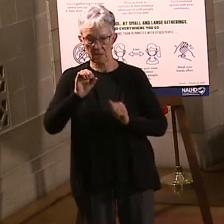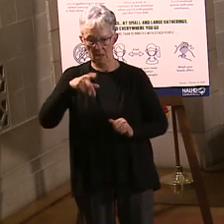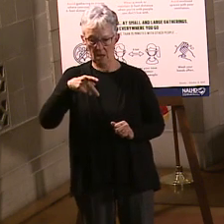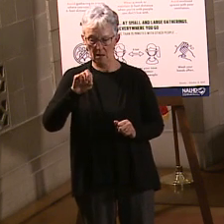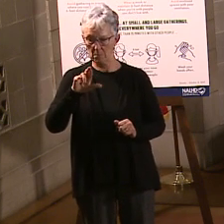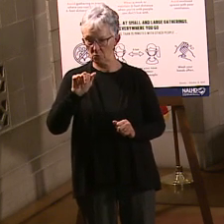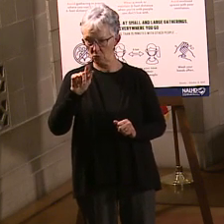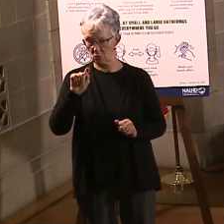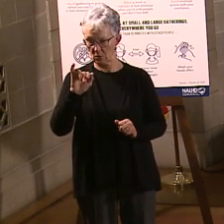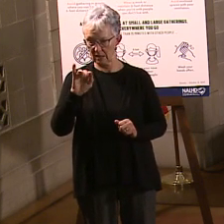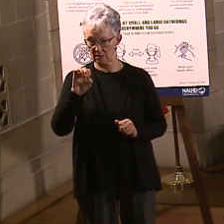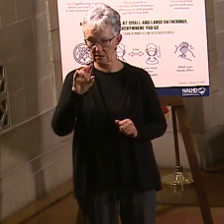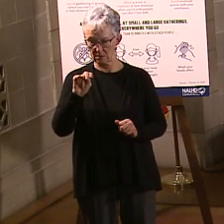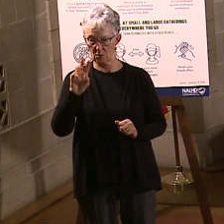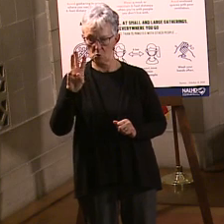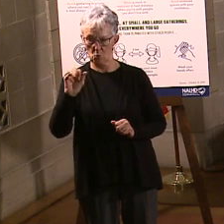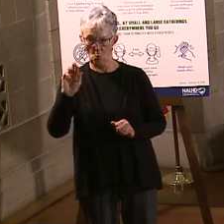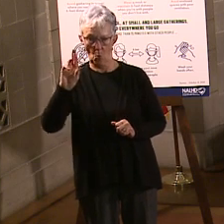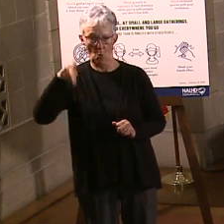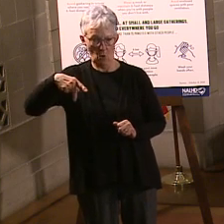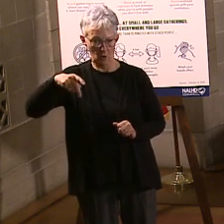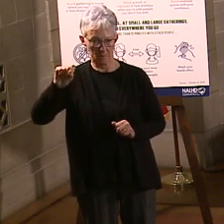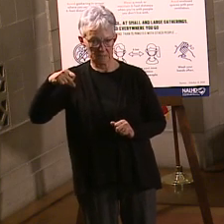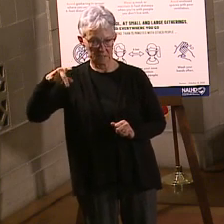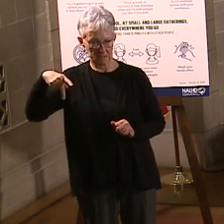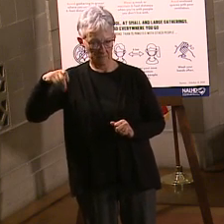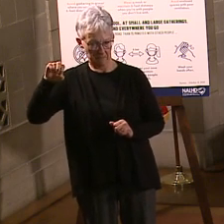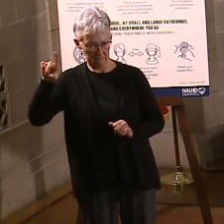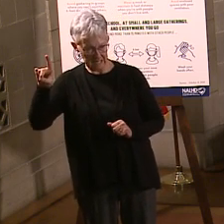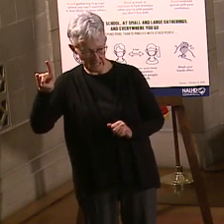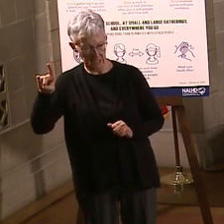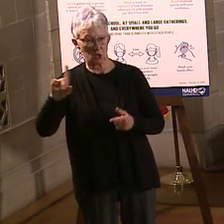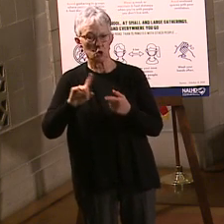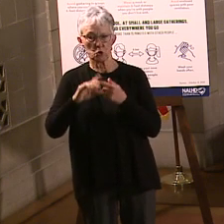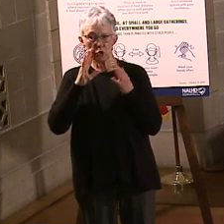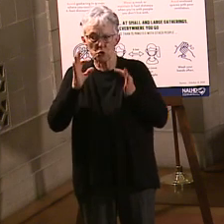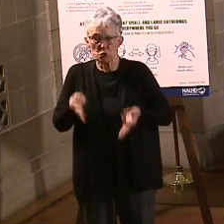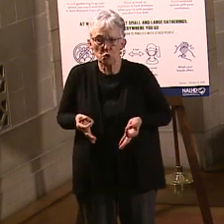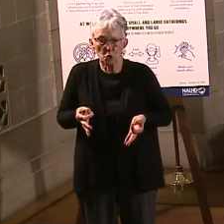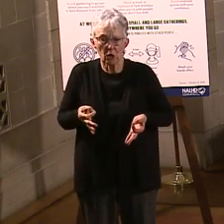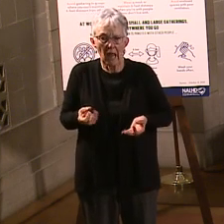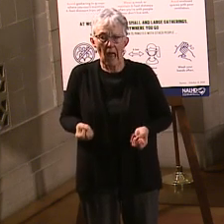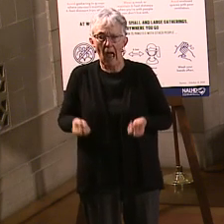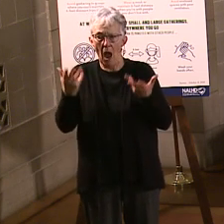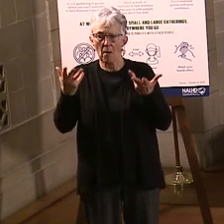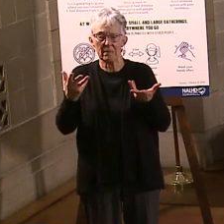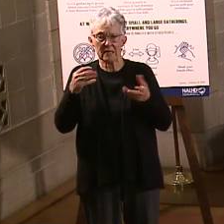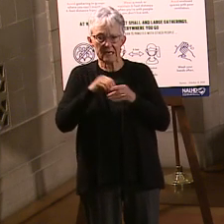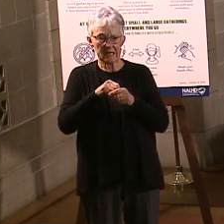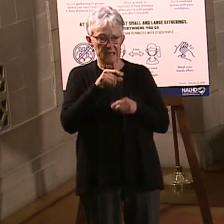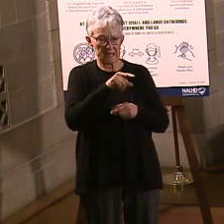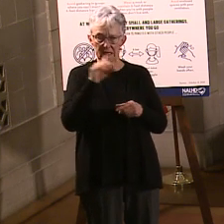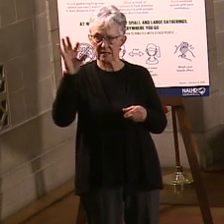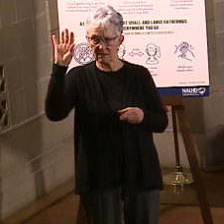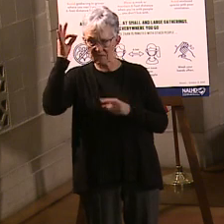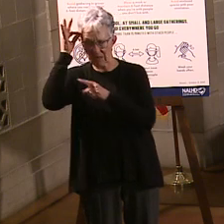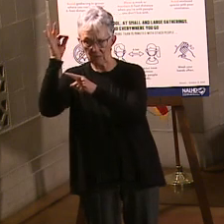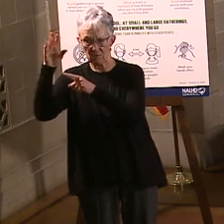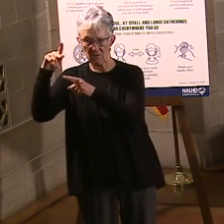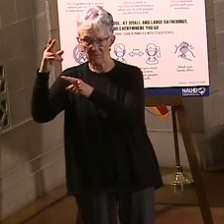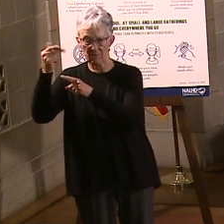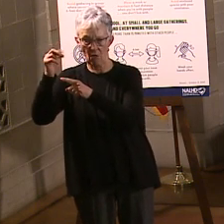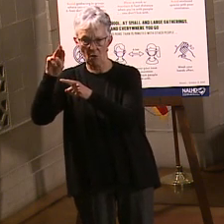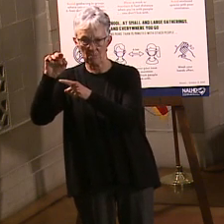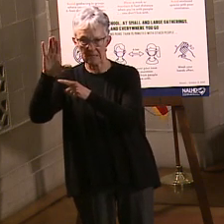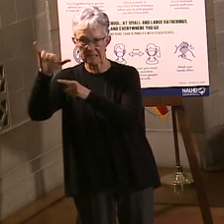team and the federal pharmacy program to determine what doses are over allocated to the federal pharmacy program. And we'll be bringing those back to the state.